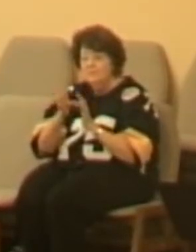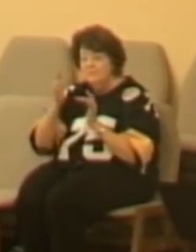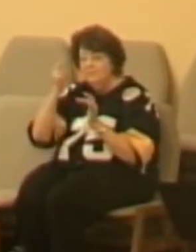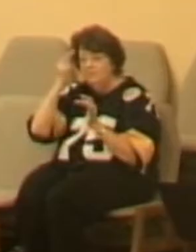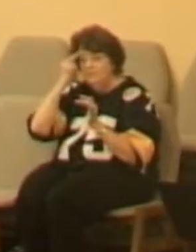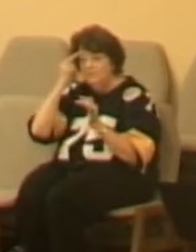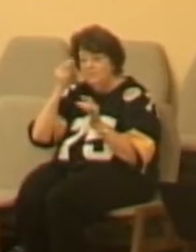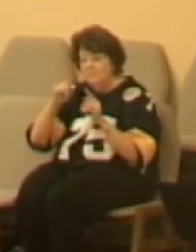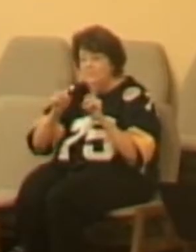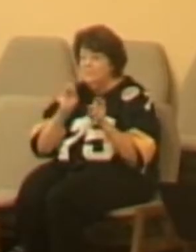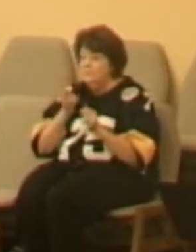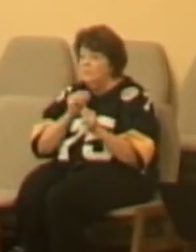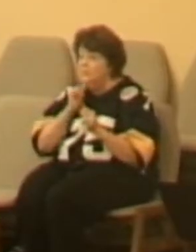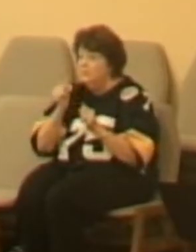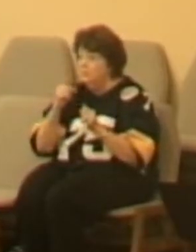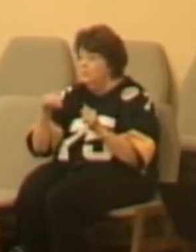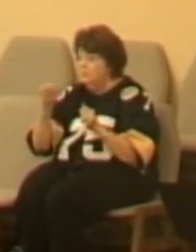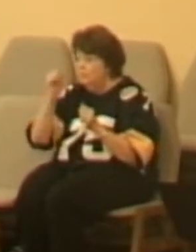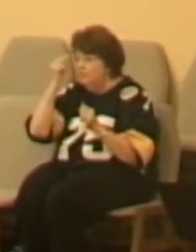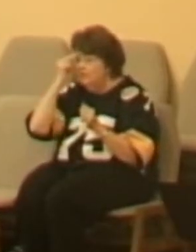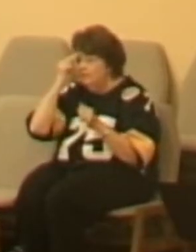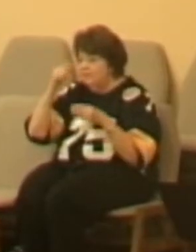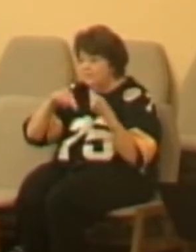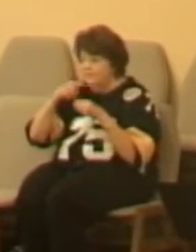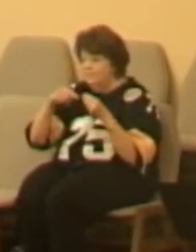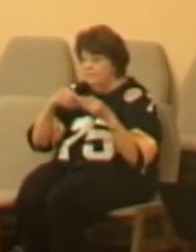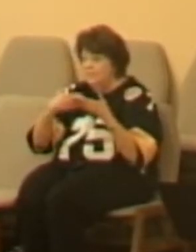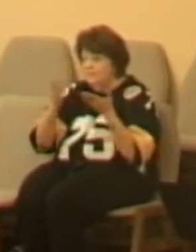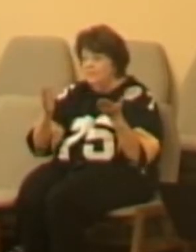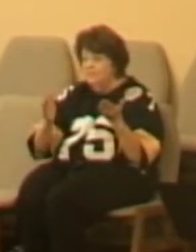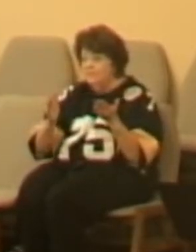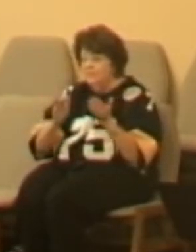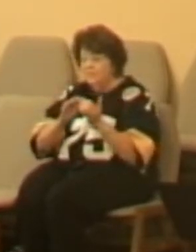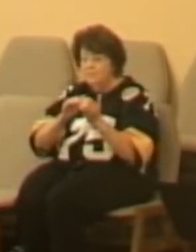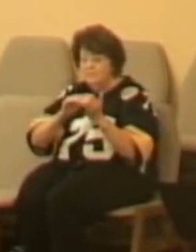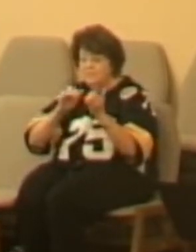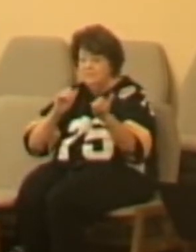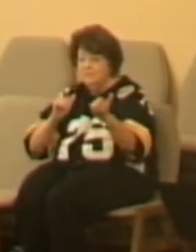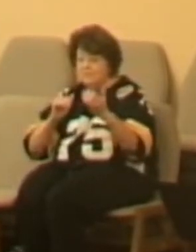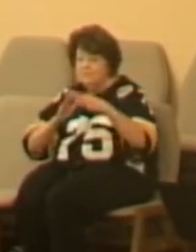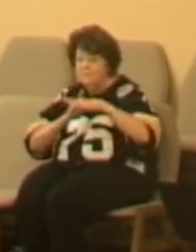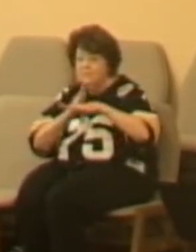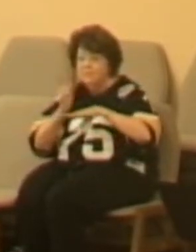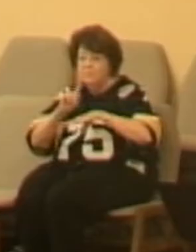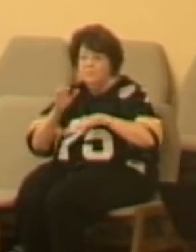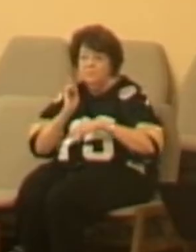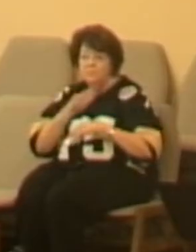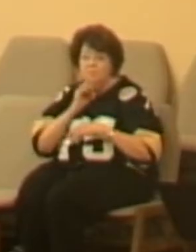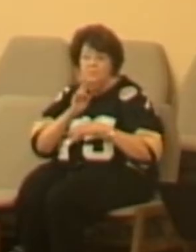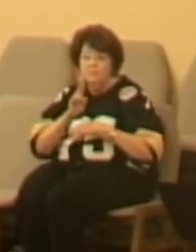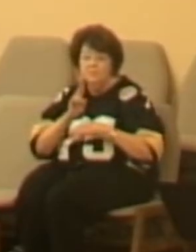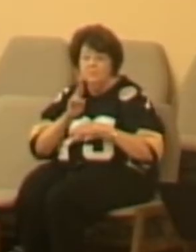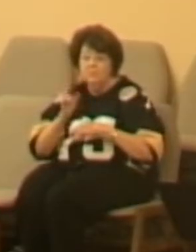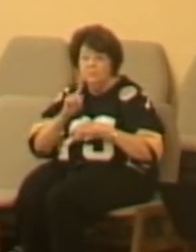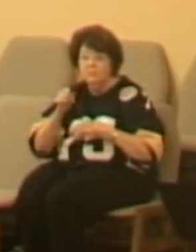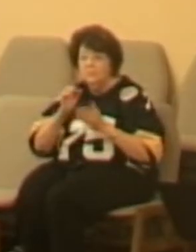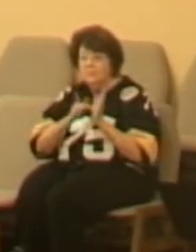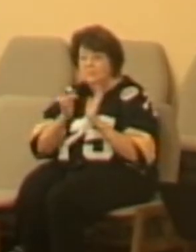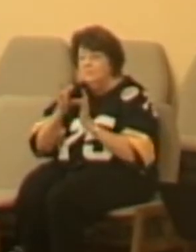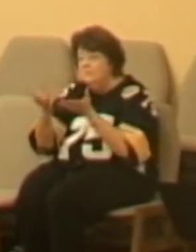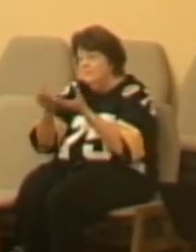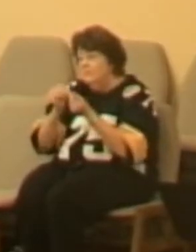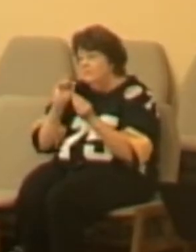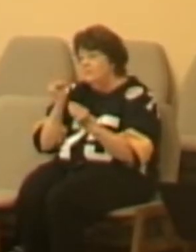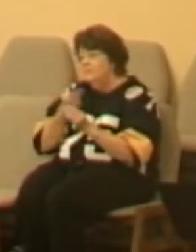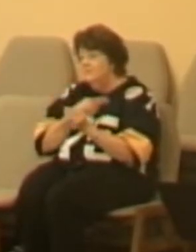always think about is that there is a distance between where we are currently and where Jesus wants us to be.